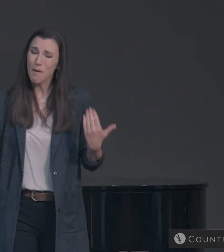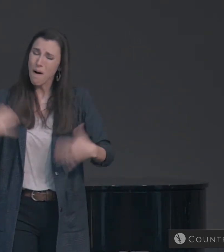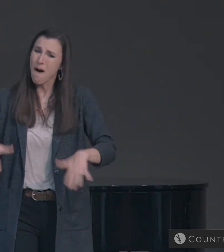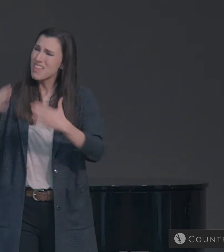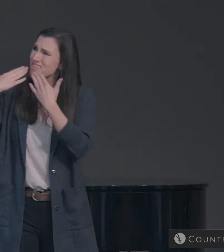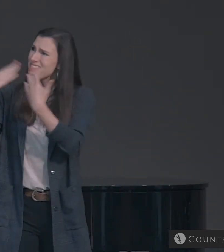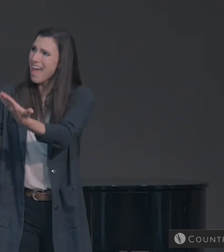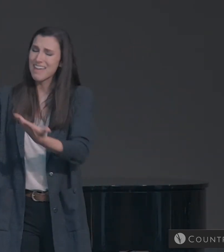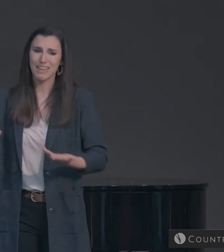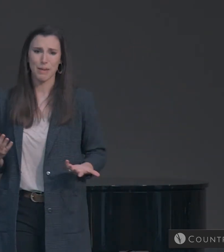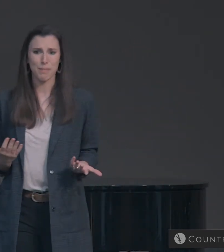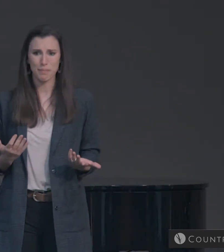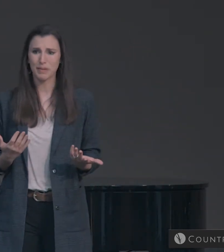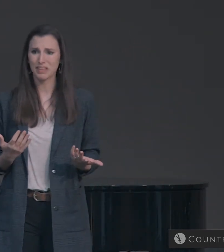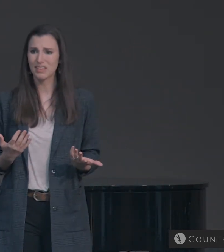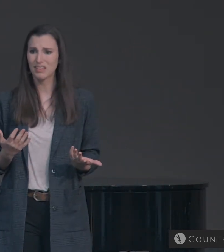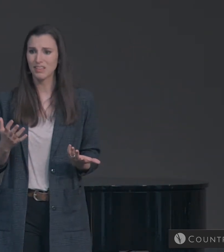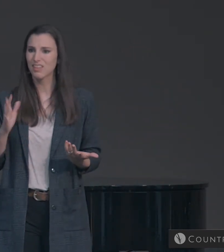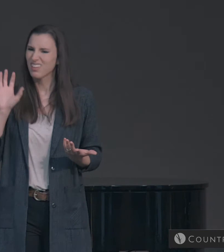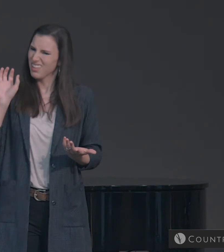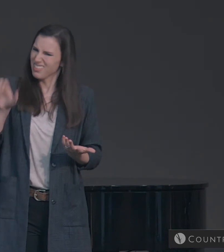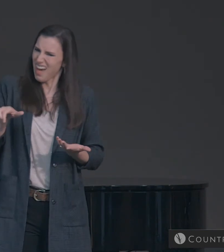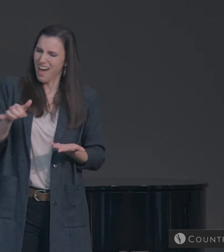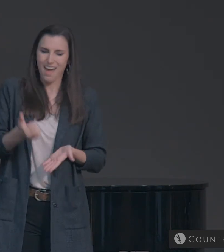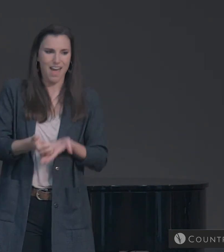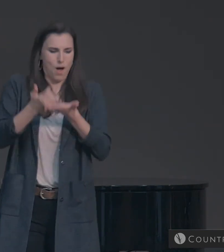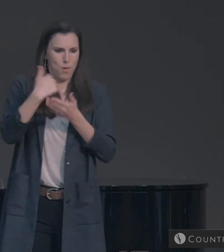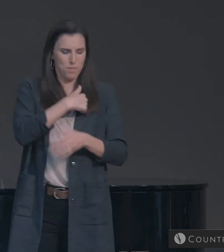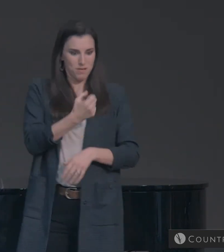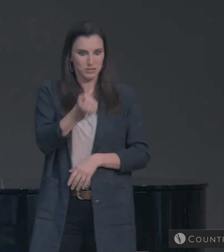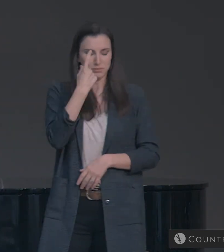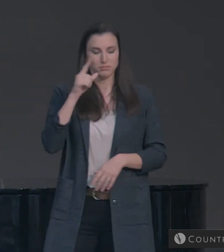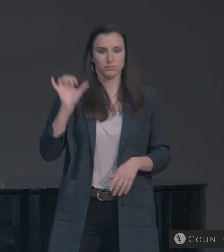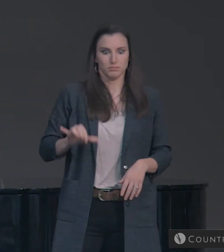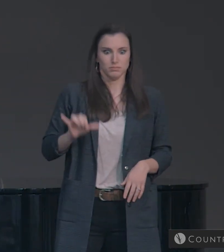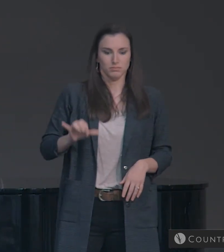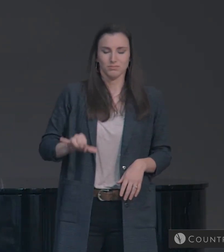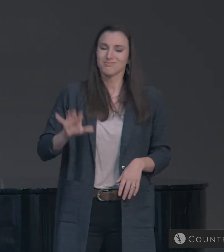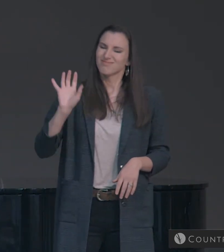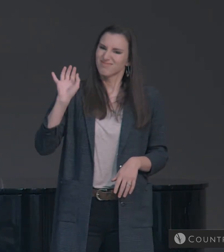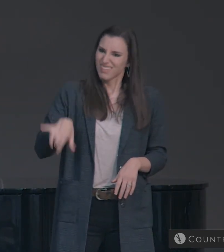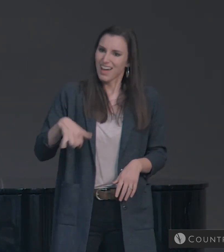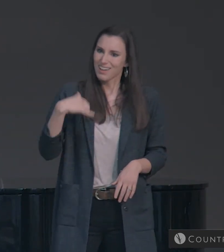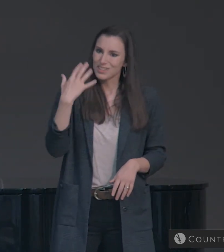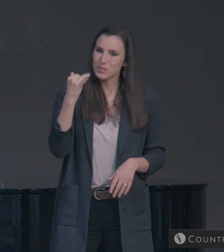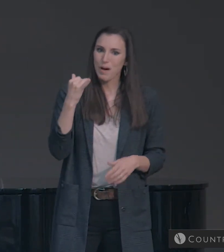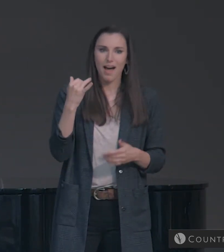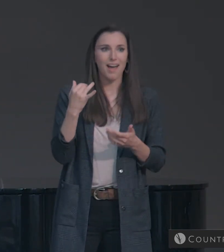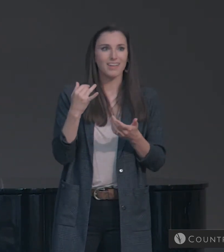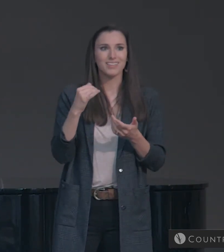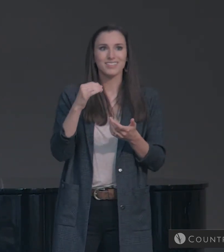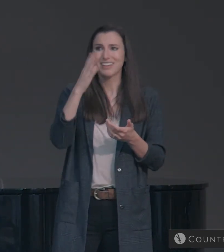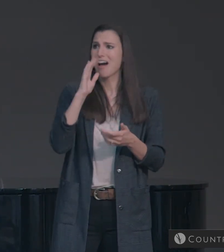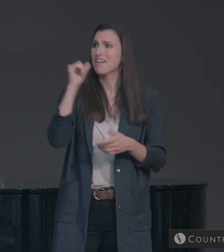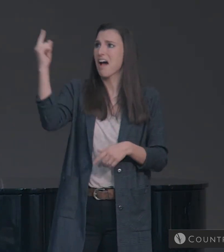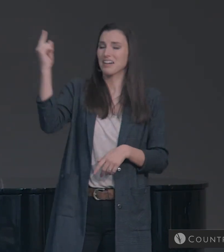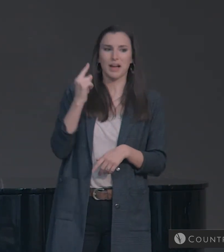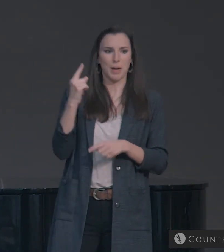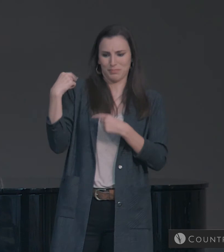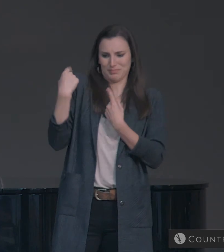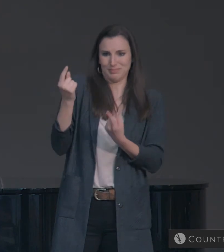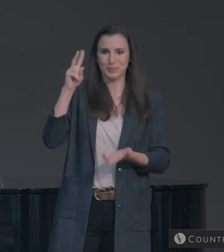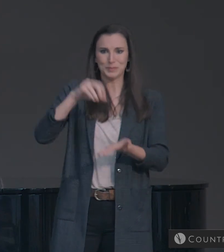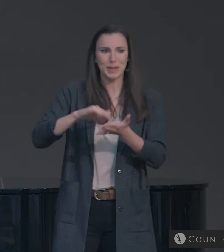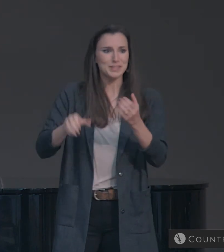And this really helps us to understand why Christ did not return sometime in the last 2,000 years.